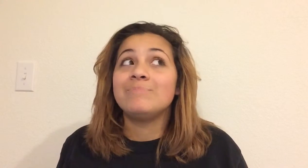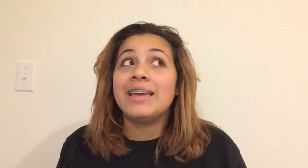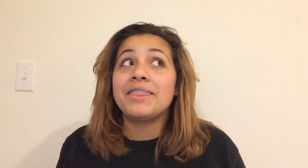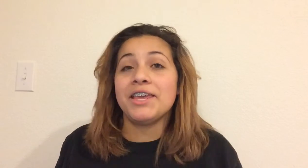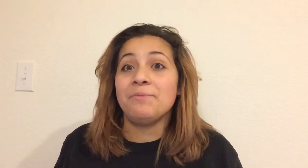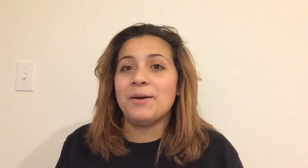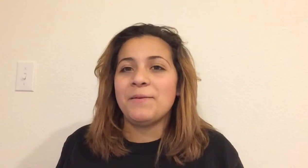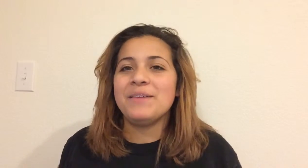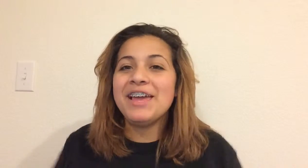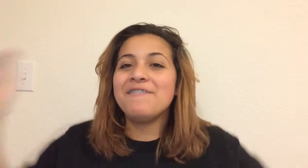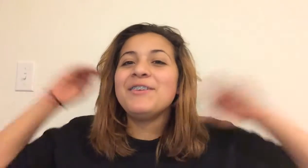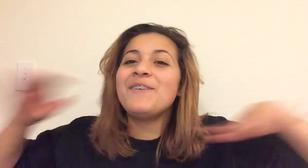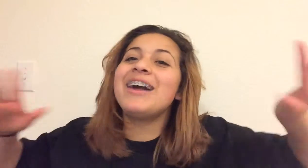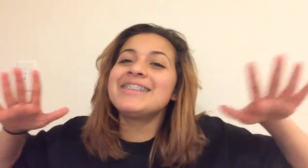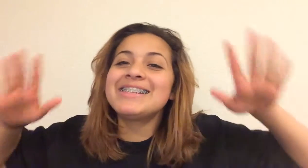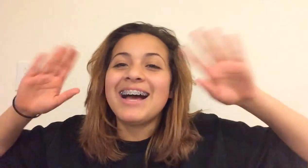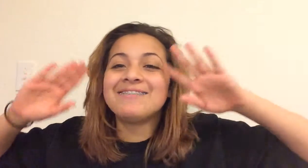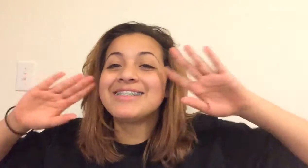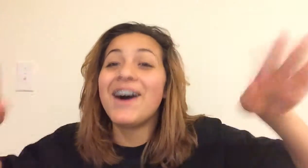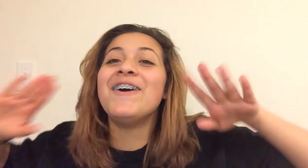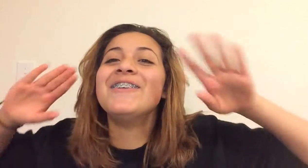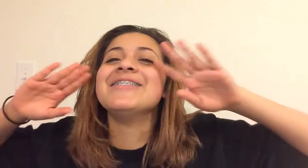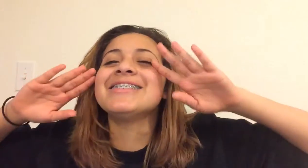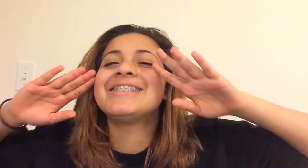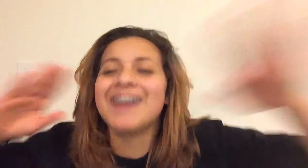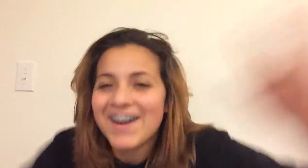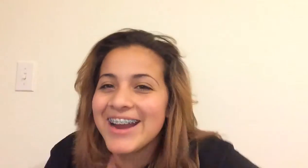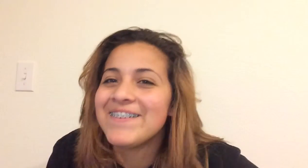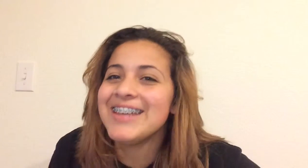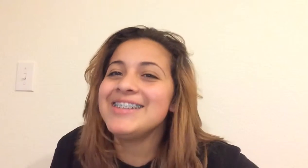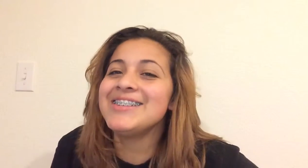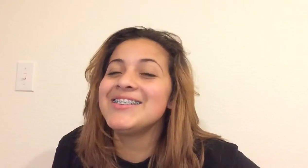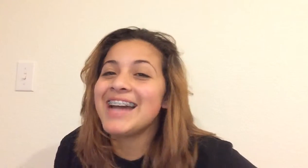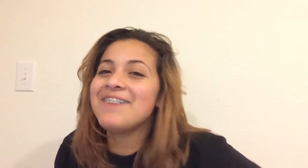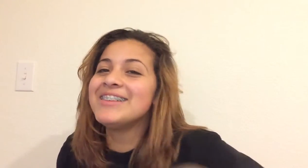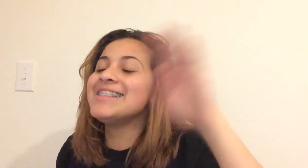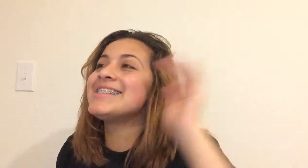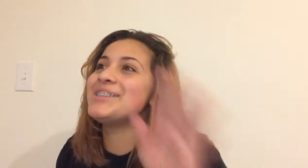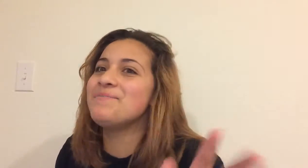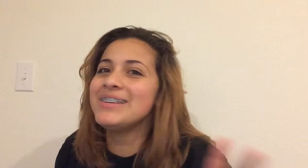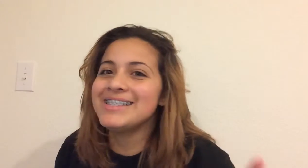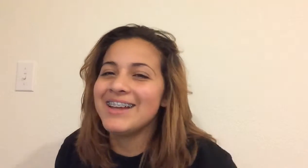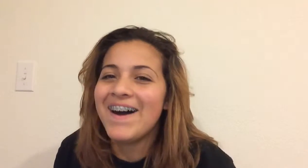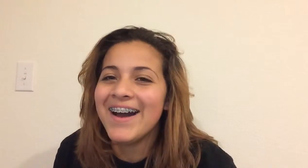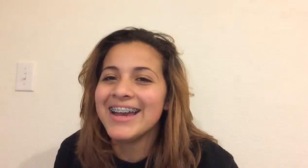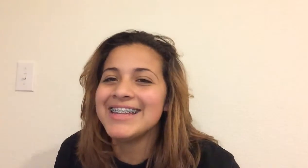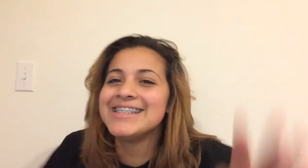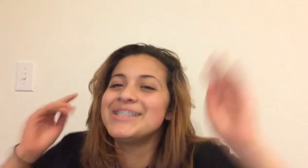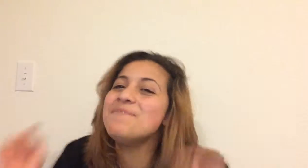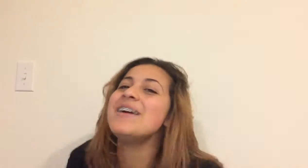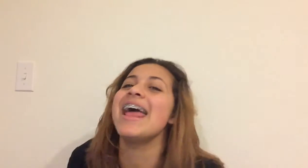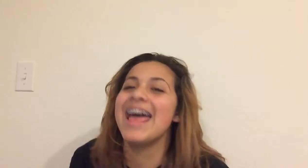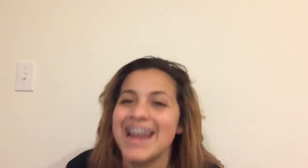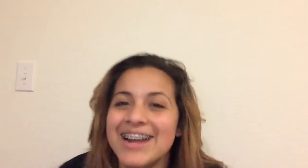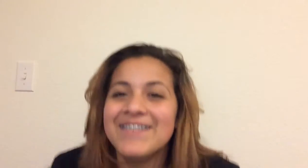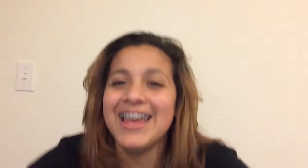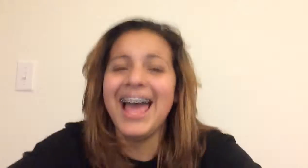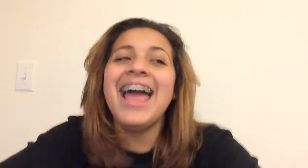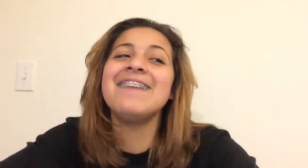Thank you mom, if you watched this I'm so sorry I wasted Your time with this stupid song And the stupid edit of it I